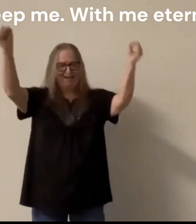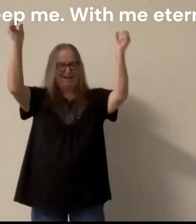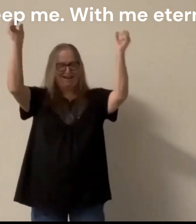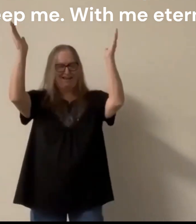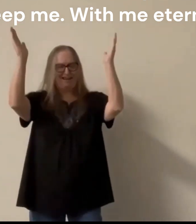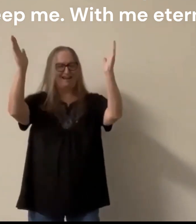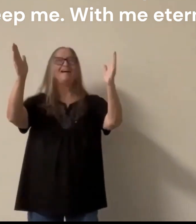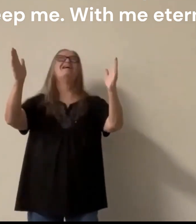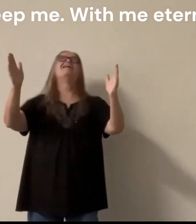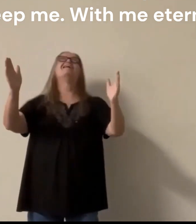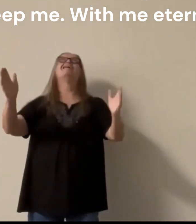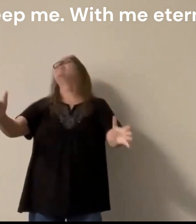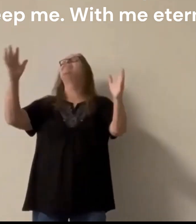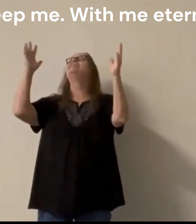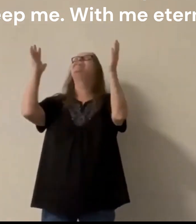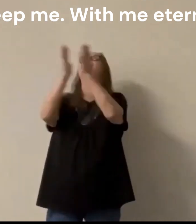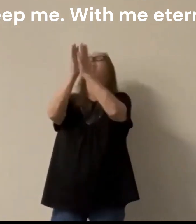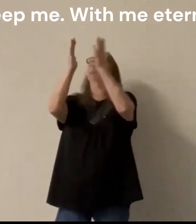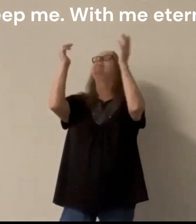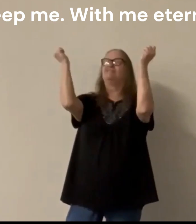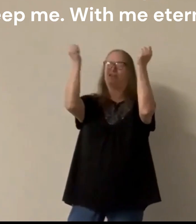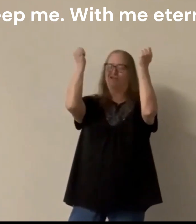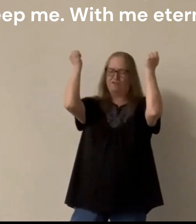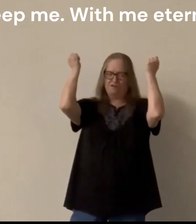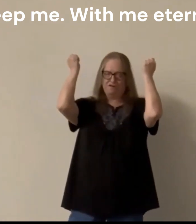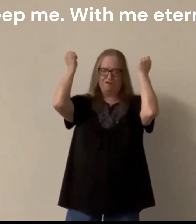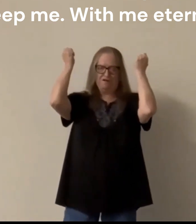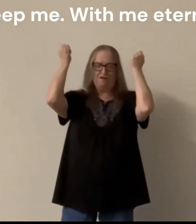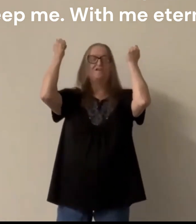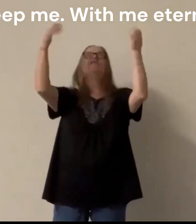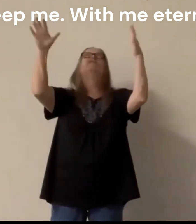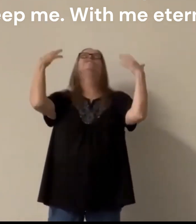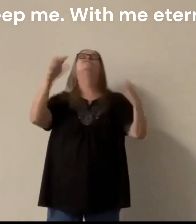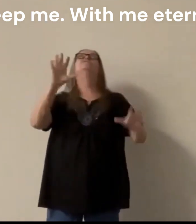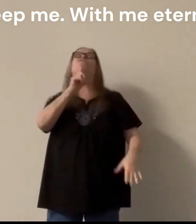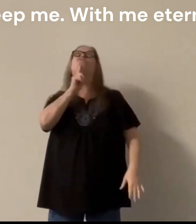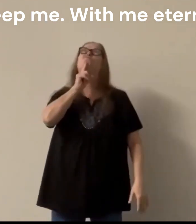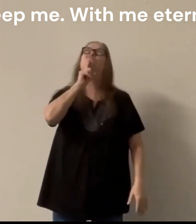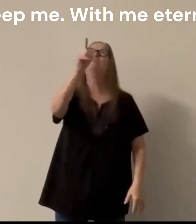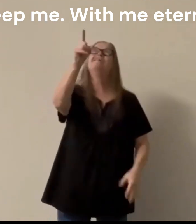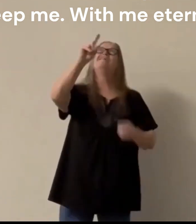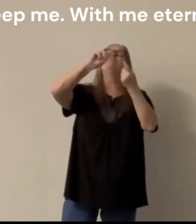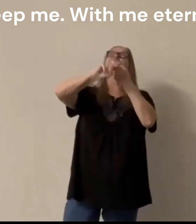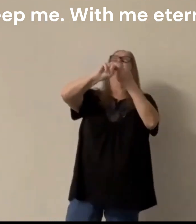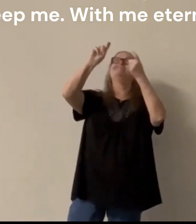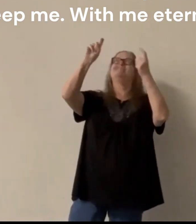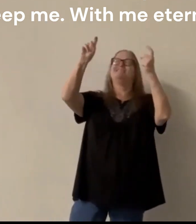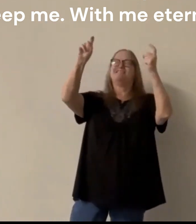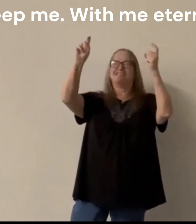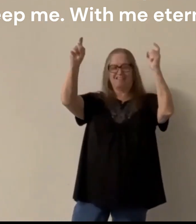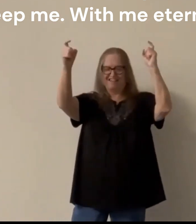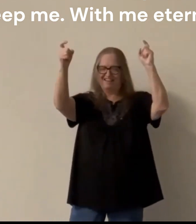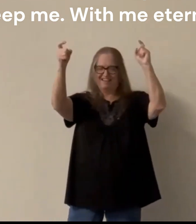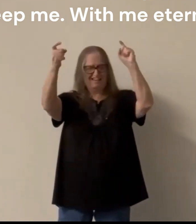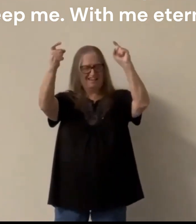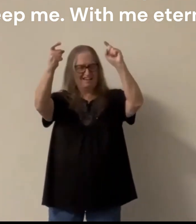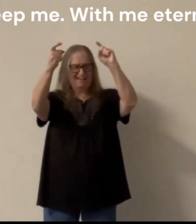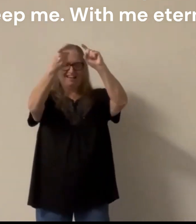Are you here? Have you told me? Only just. The train was late and I have to scramble to get changed. I'm afraid it may be a rather